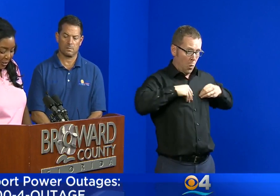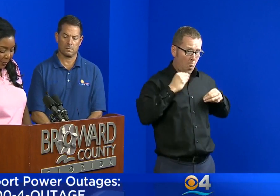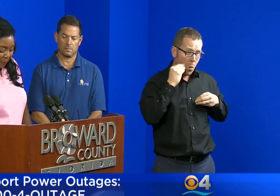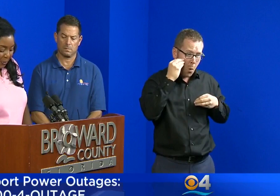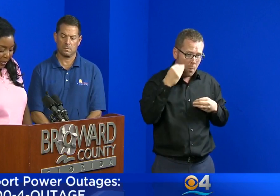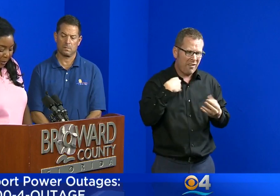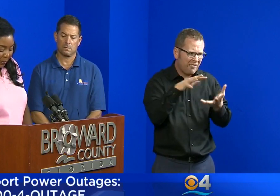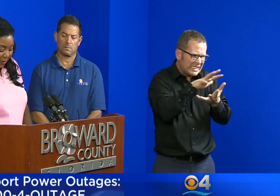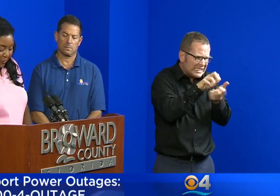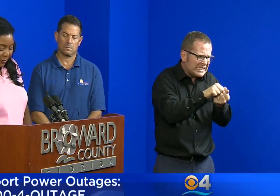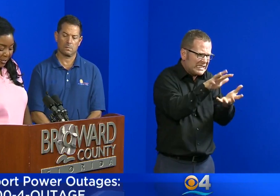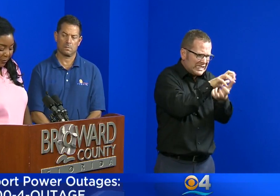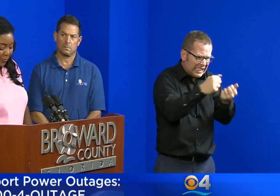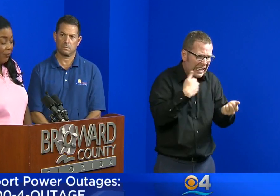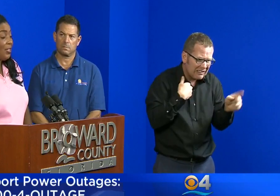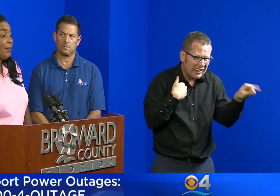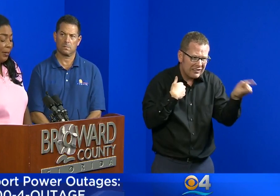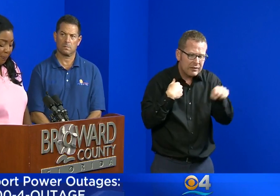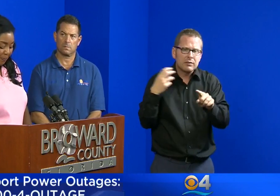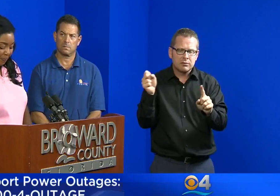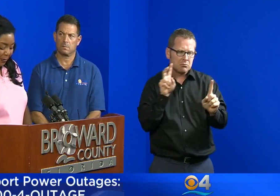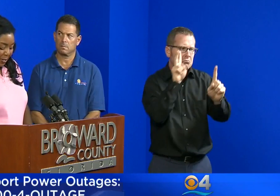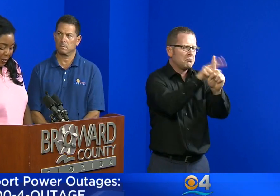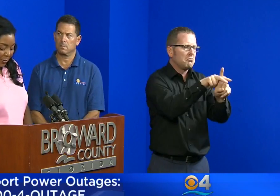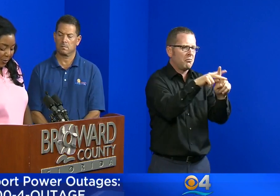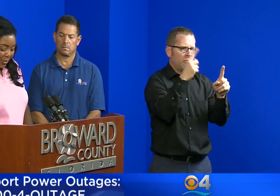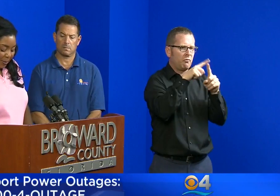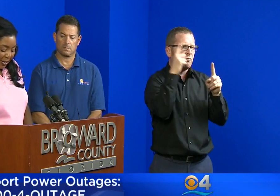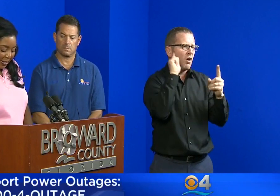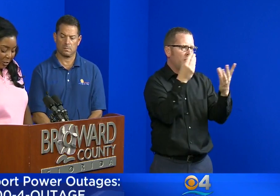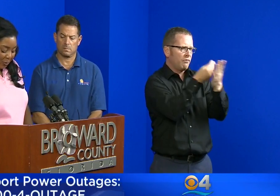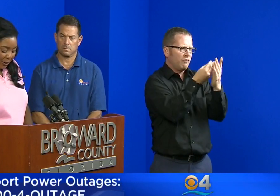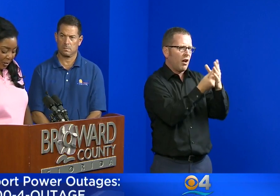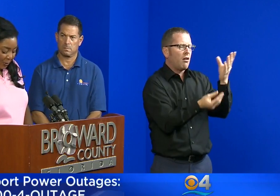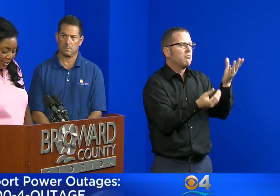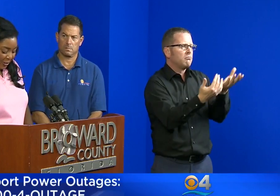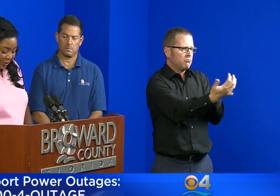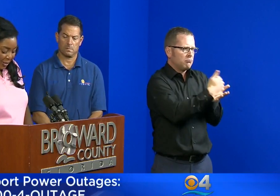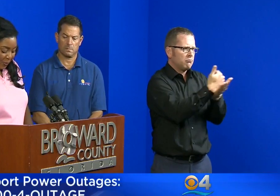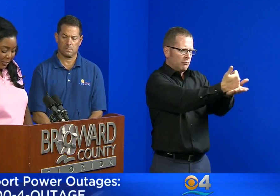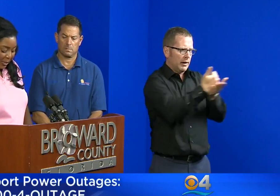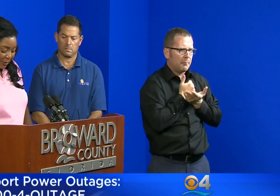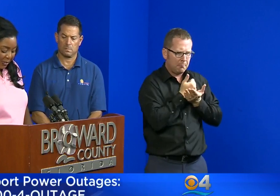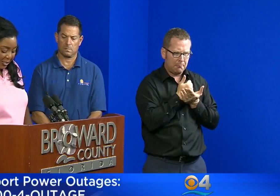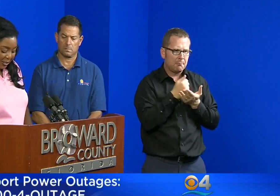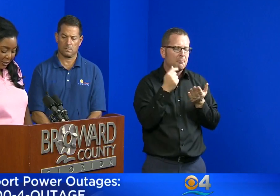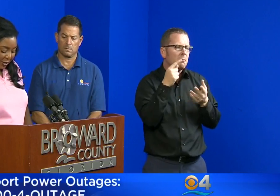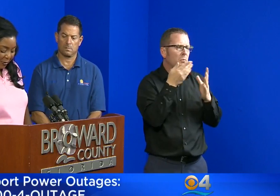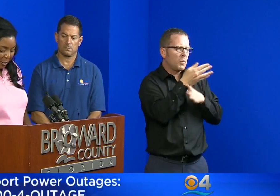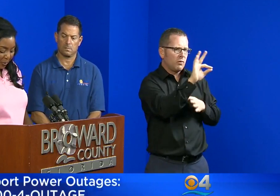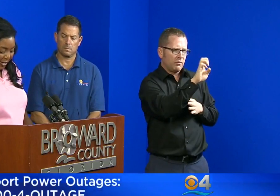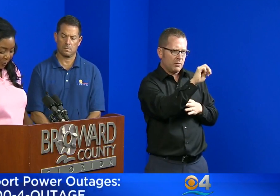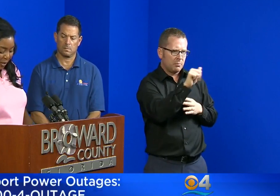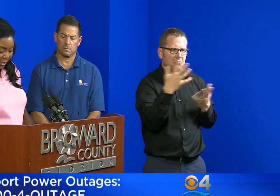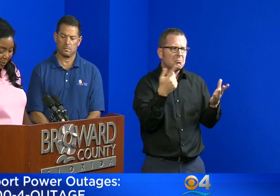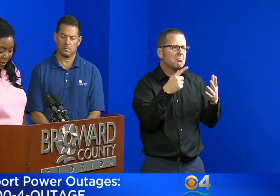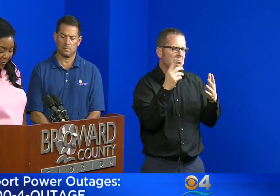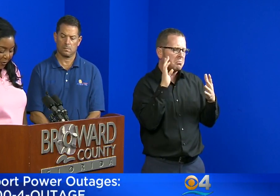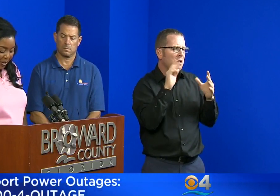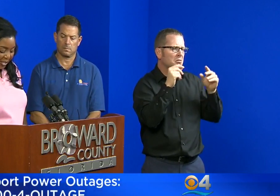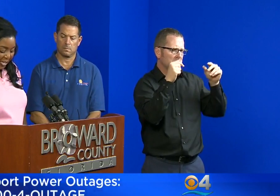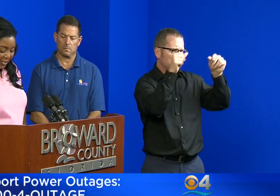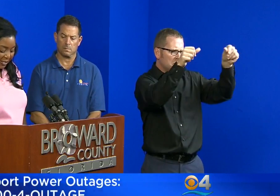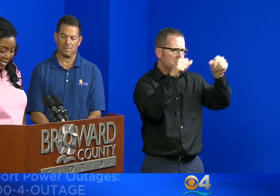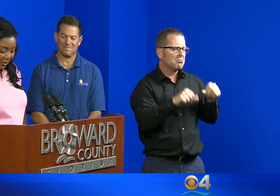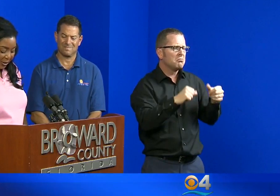documented, you can apply for funding from FEMA. You can read about eligibility criteria and what types of assistance are available as well as